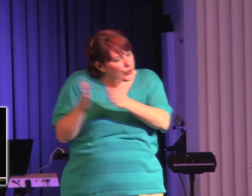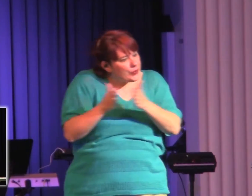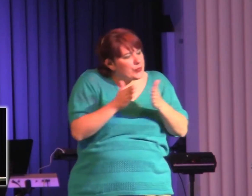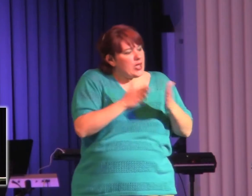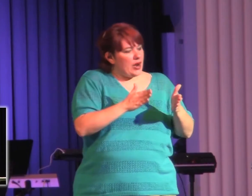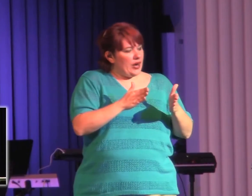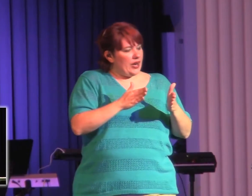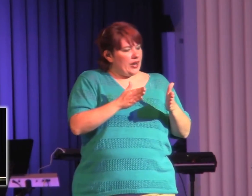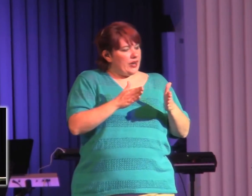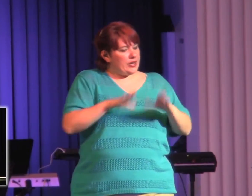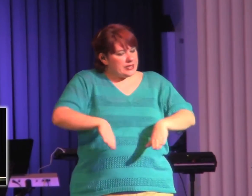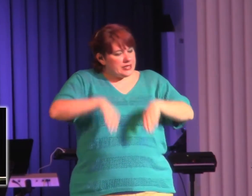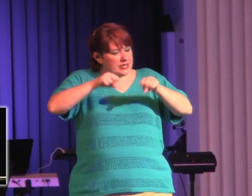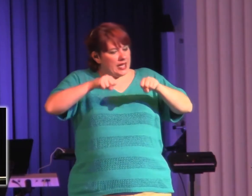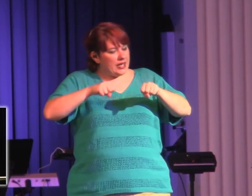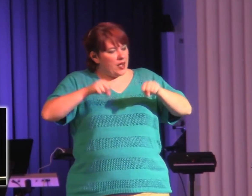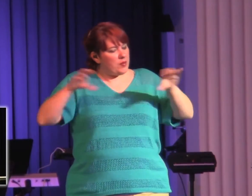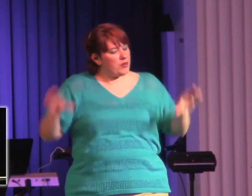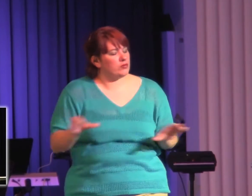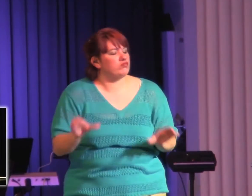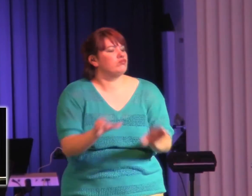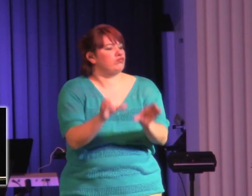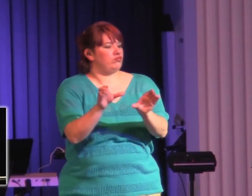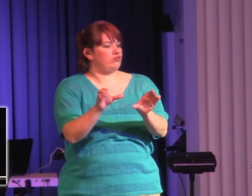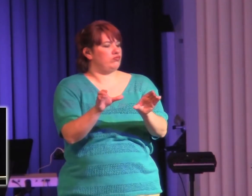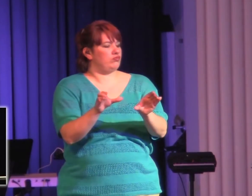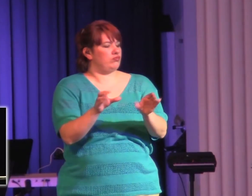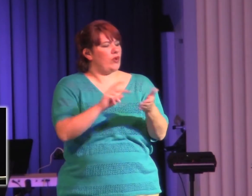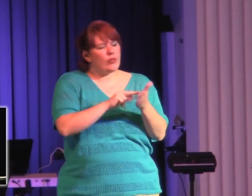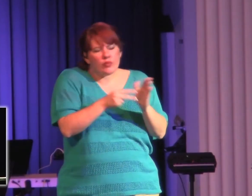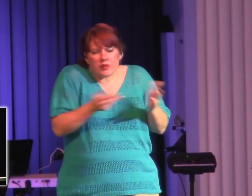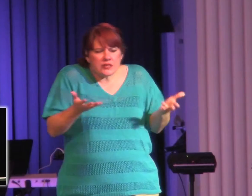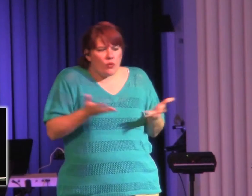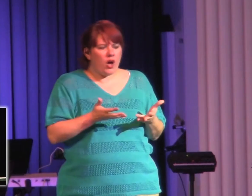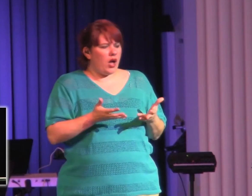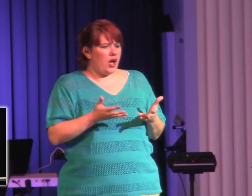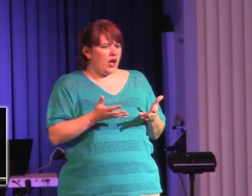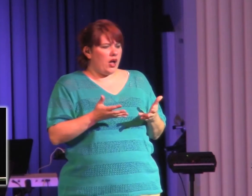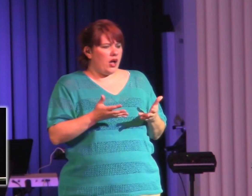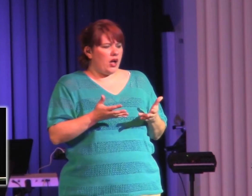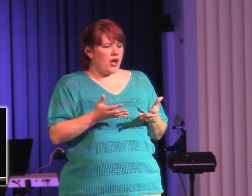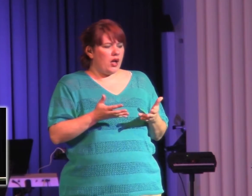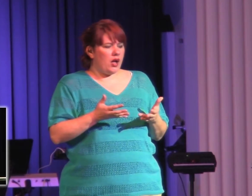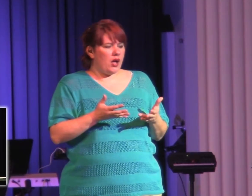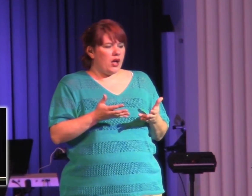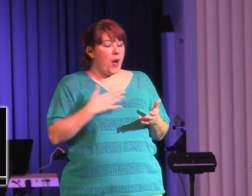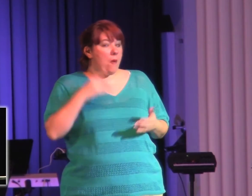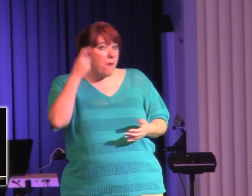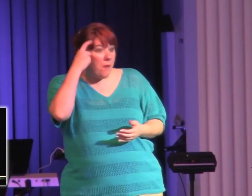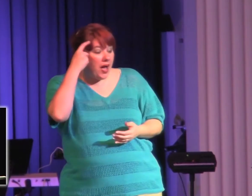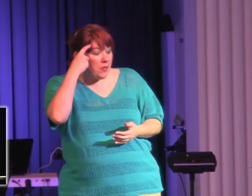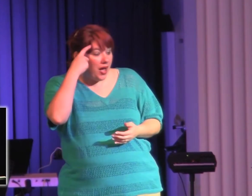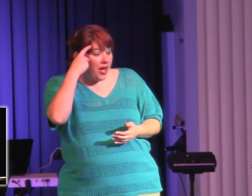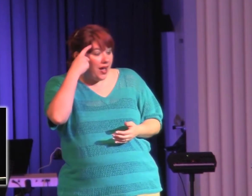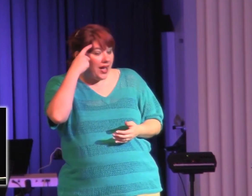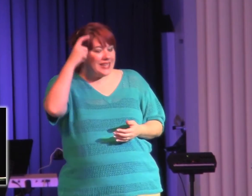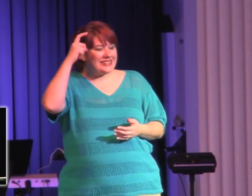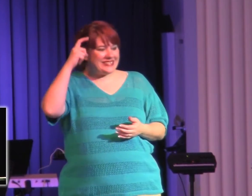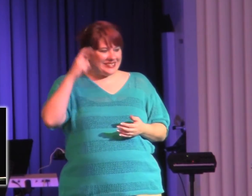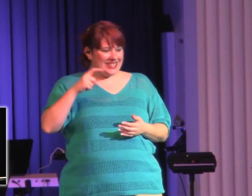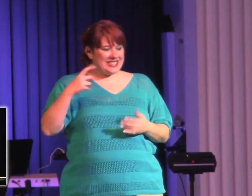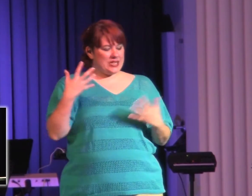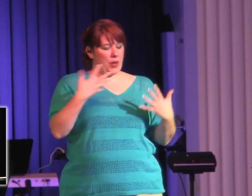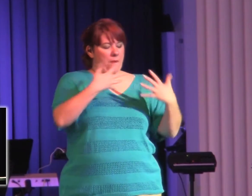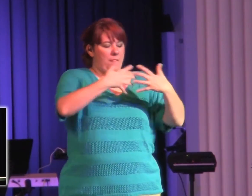All of a sudden, what's that saying is that, you know what? I've got to make sure that my mind is lined up with this word.